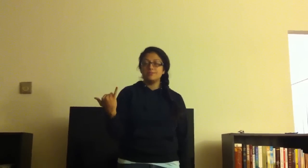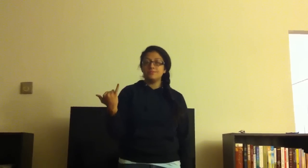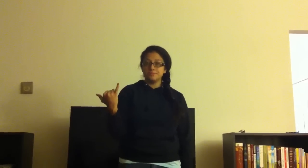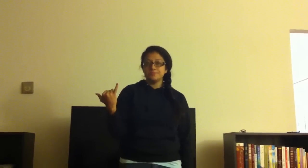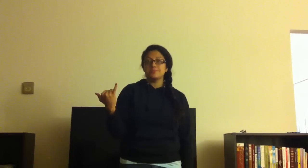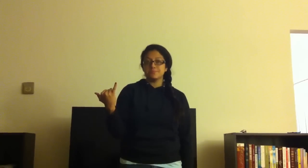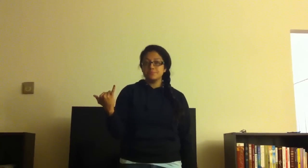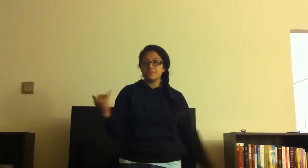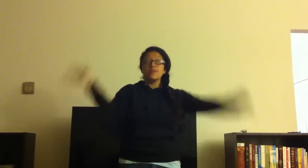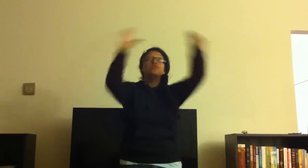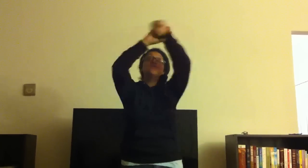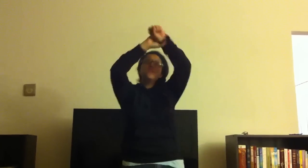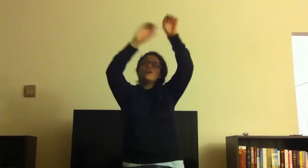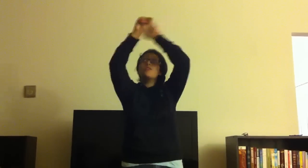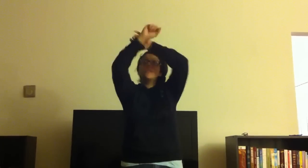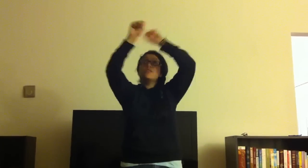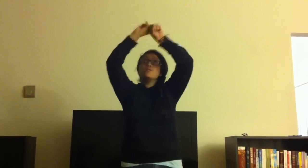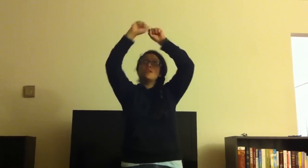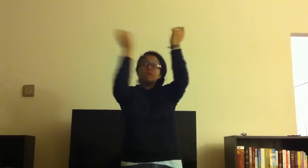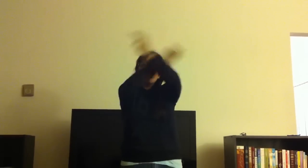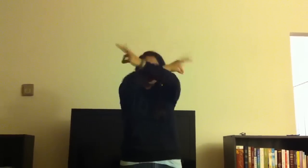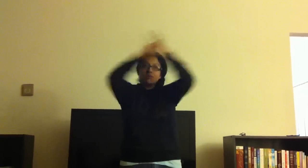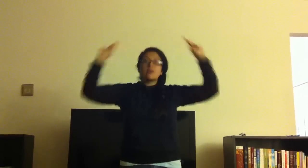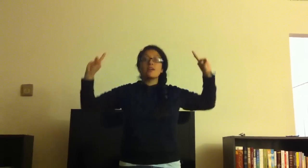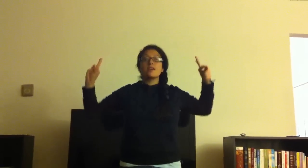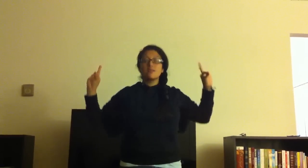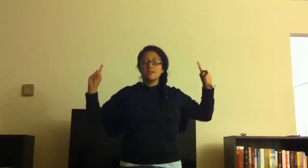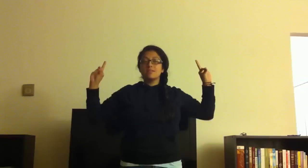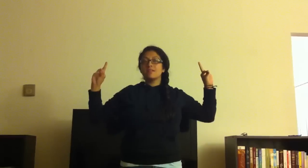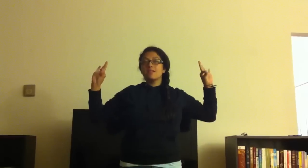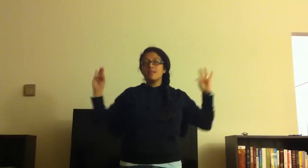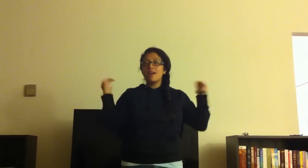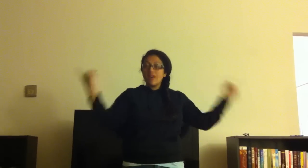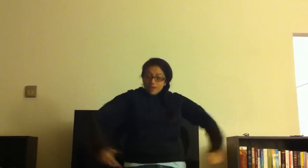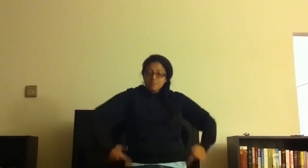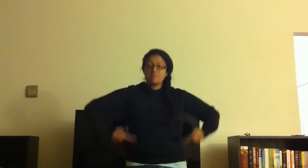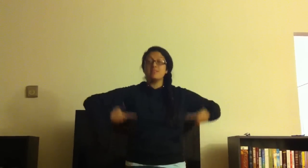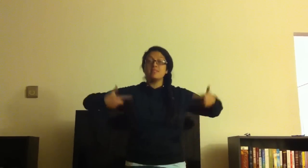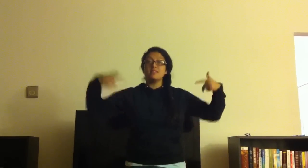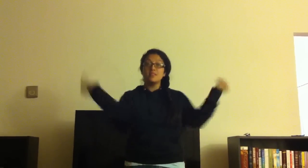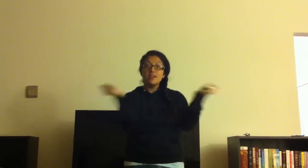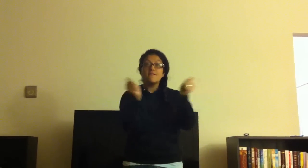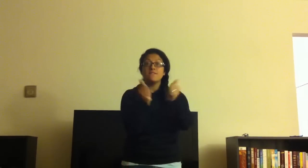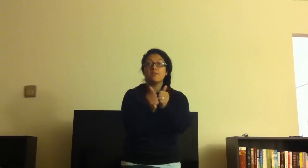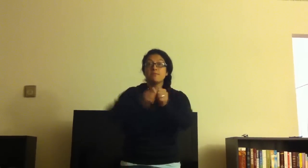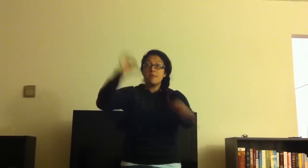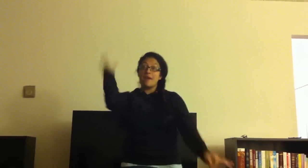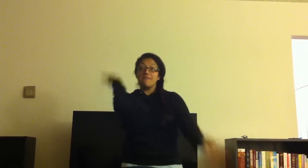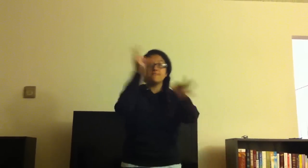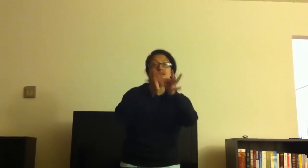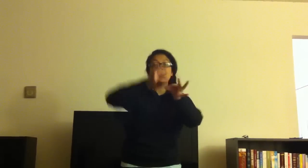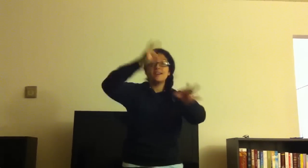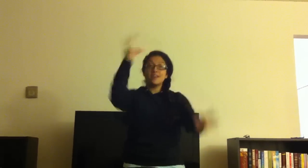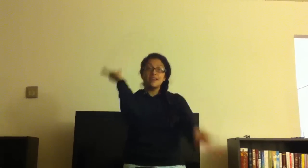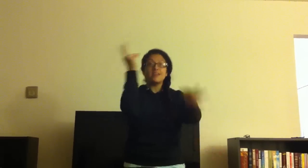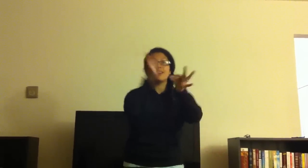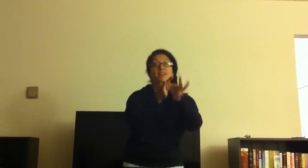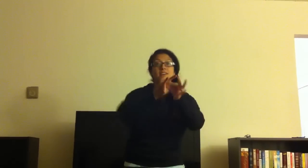Some holes are broken I'm not live by what I see